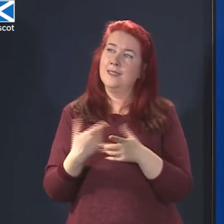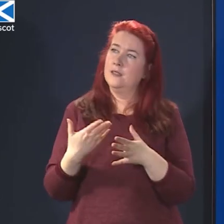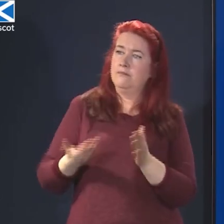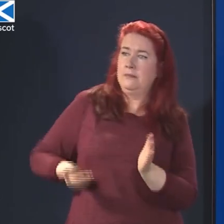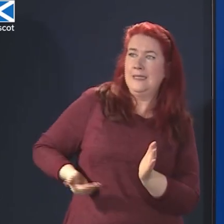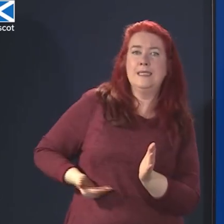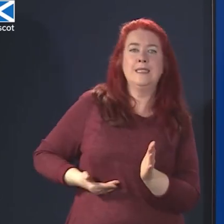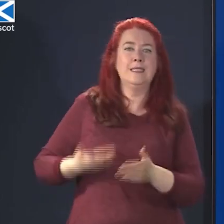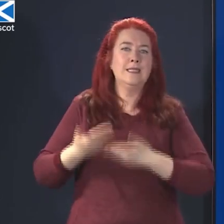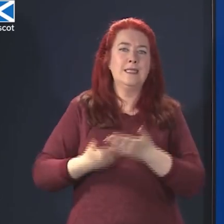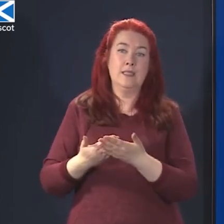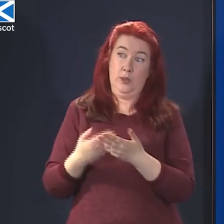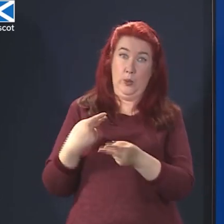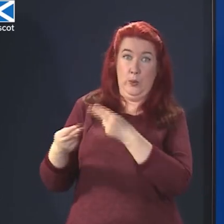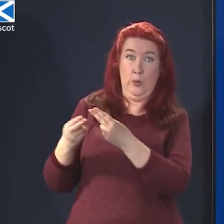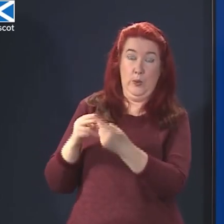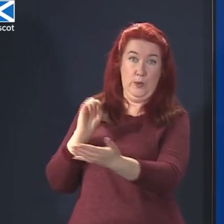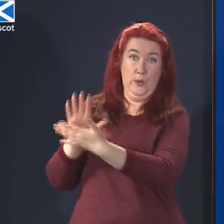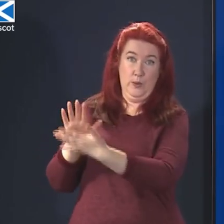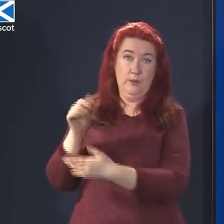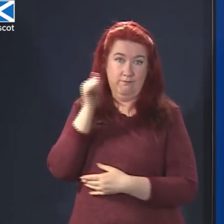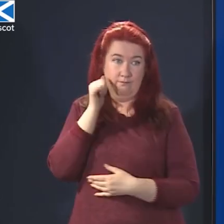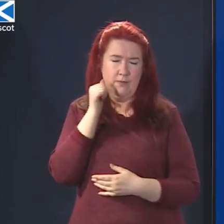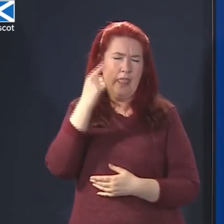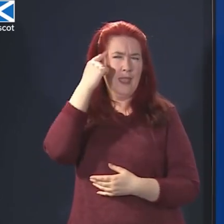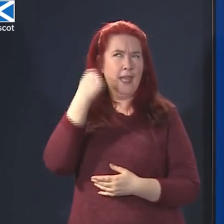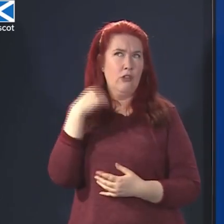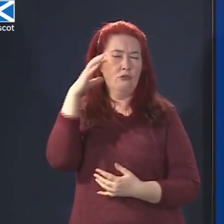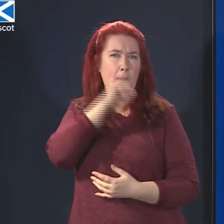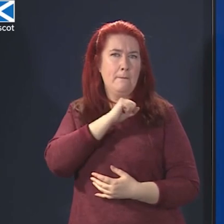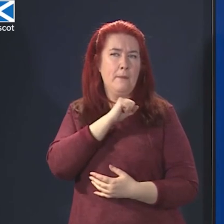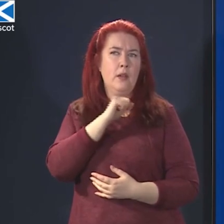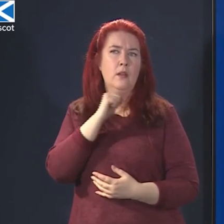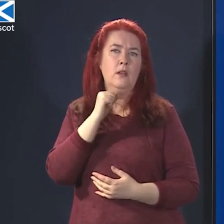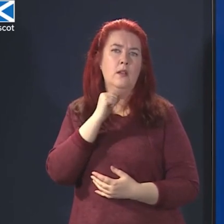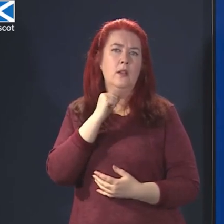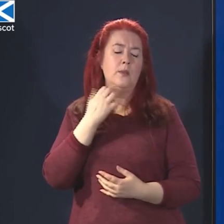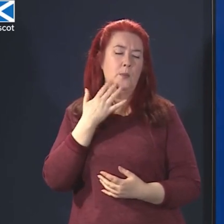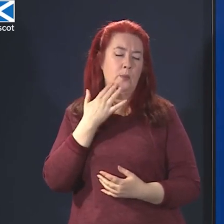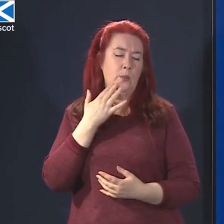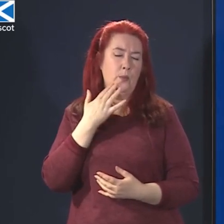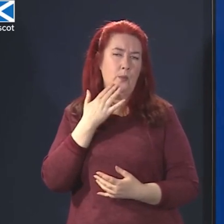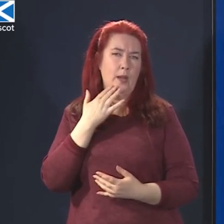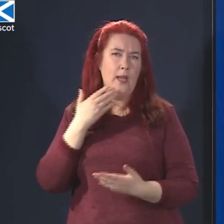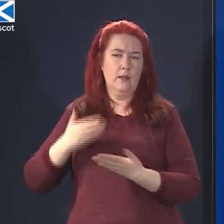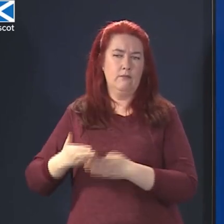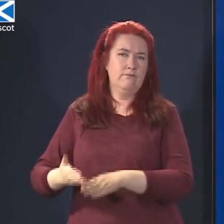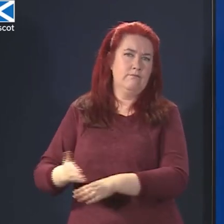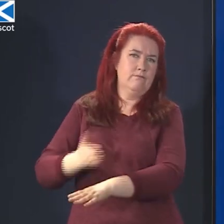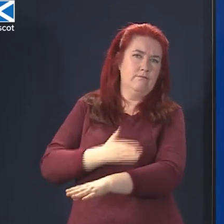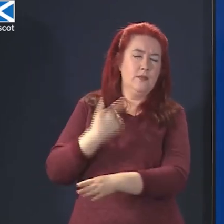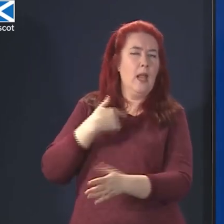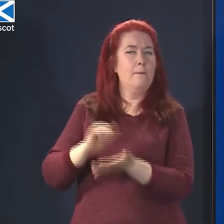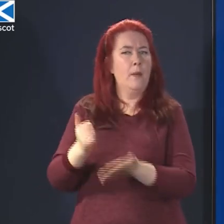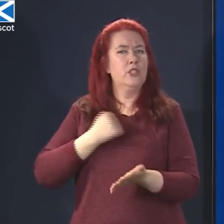in the news, in fact, I would, I think my recollection is correct here, that when I previously published a tax